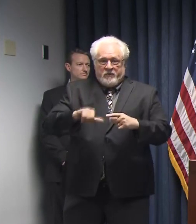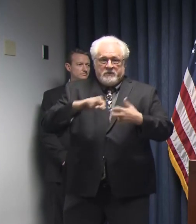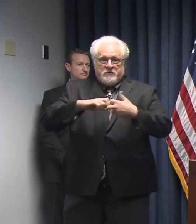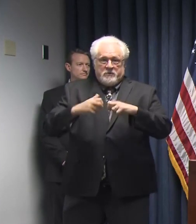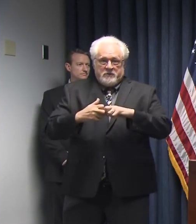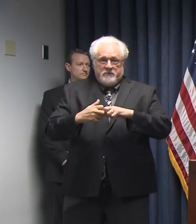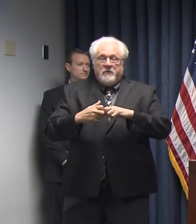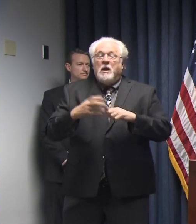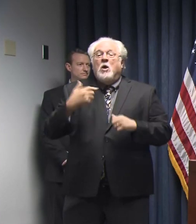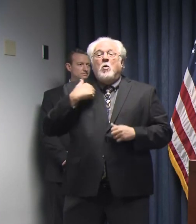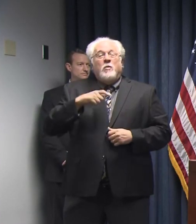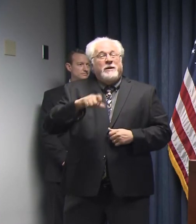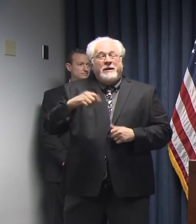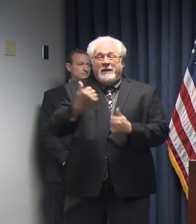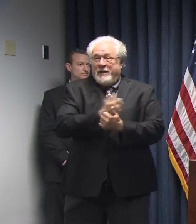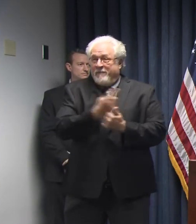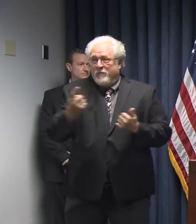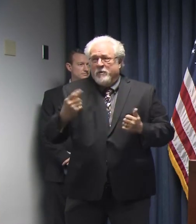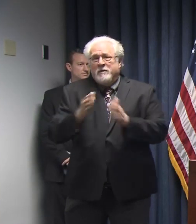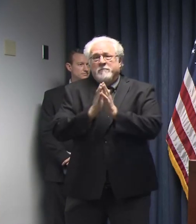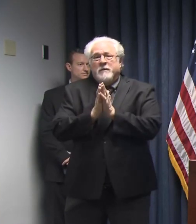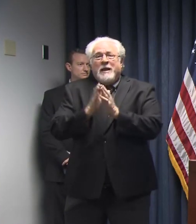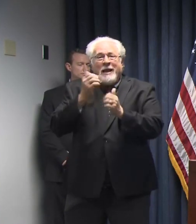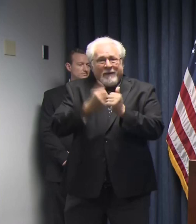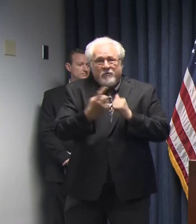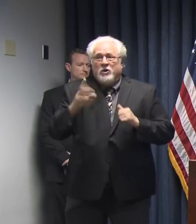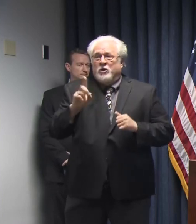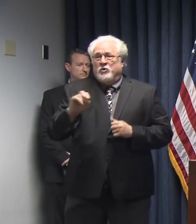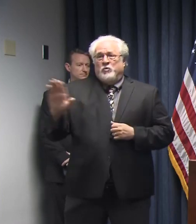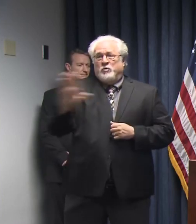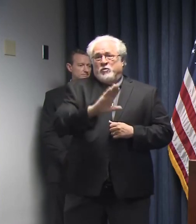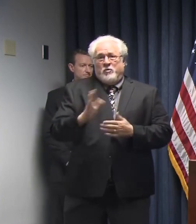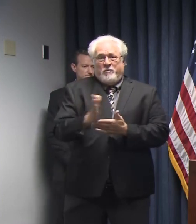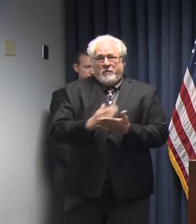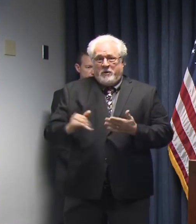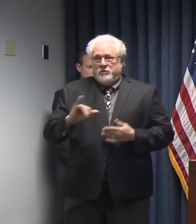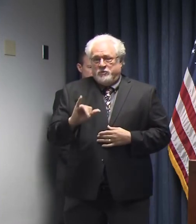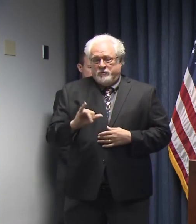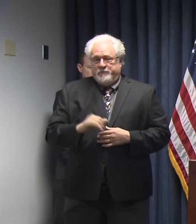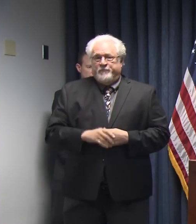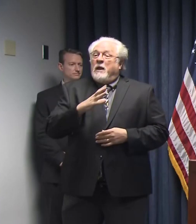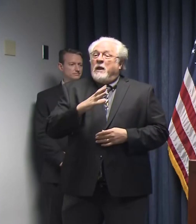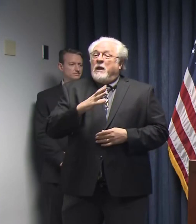and we need everyone. I implore everyone to do their part as well.